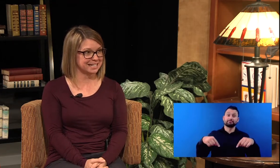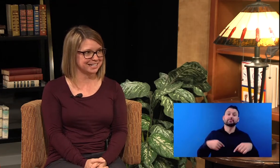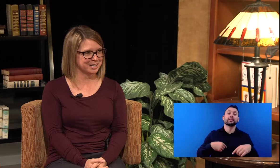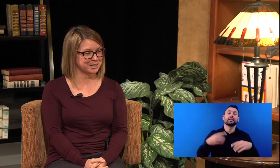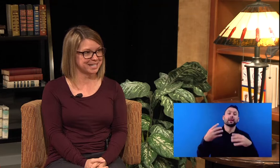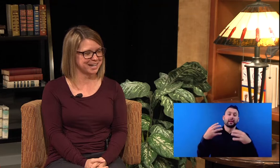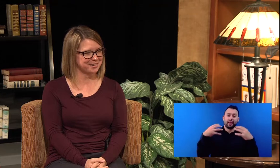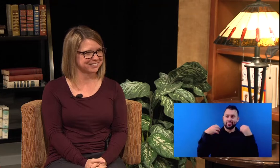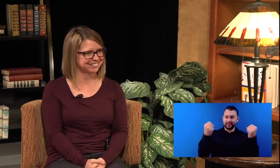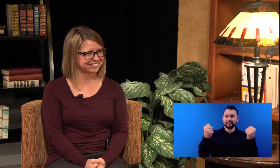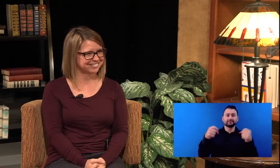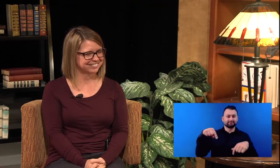years now.